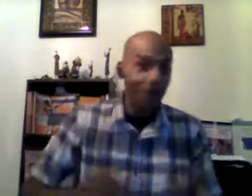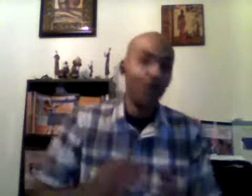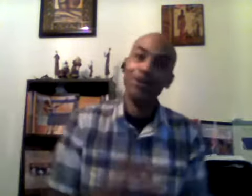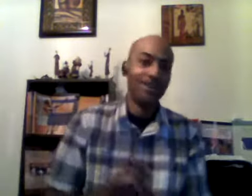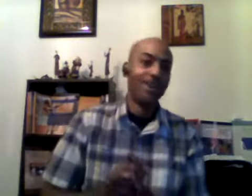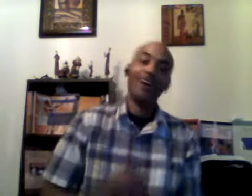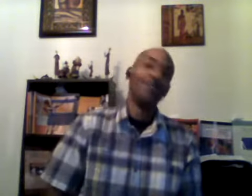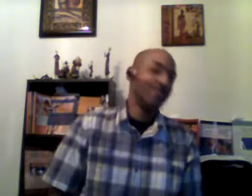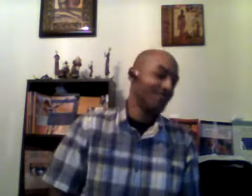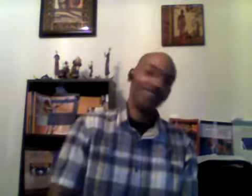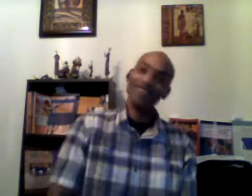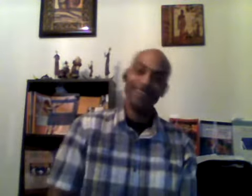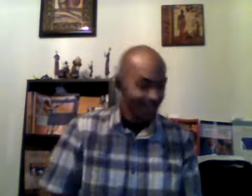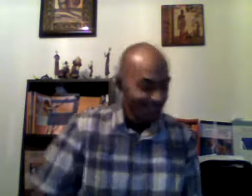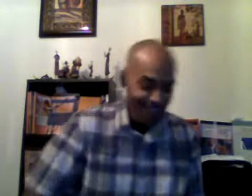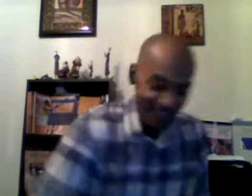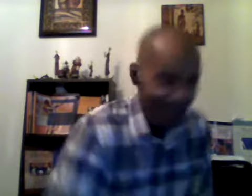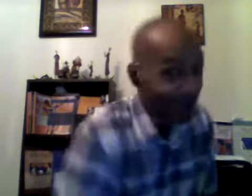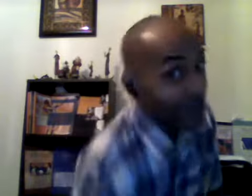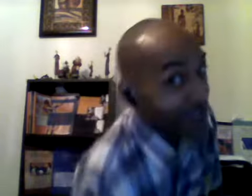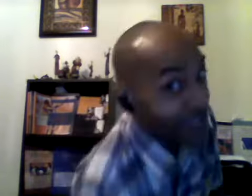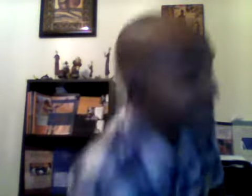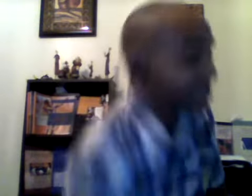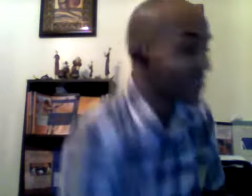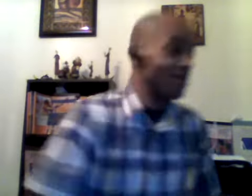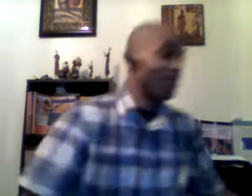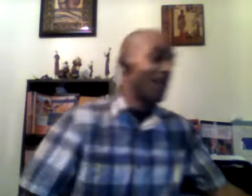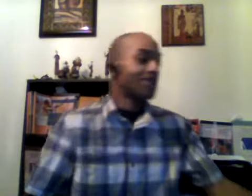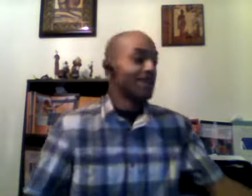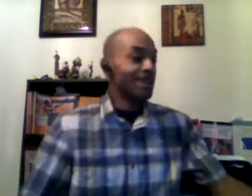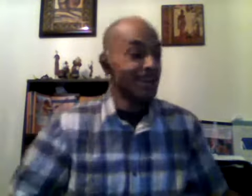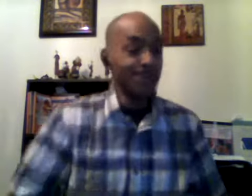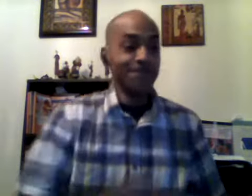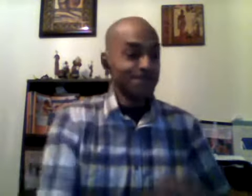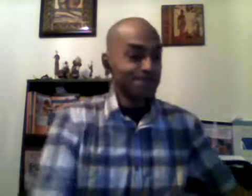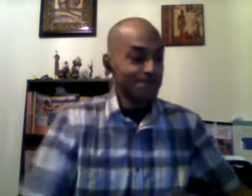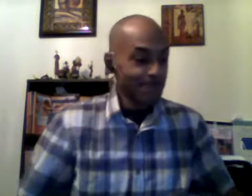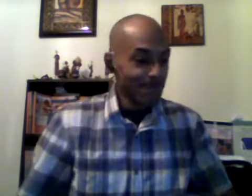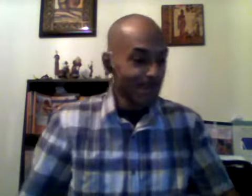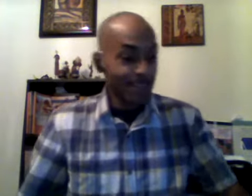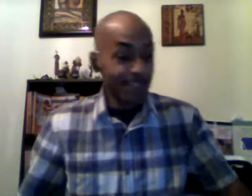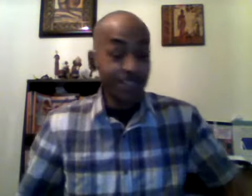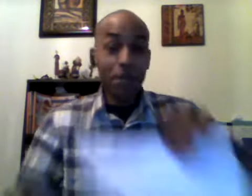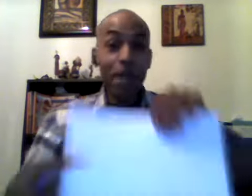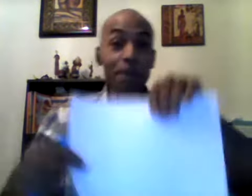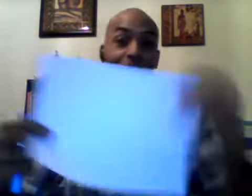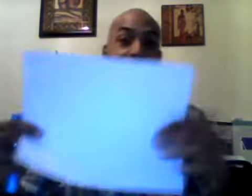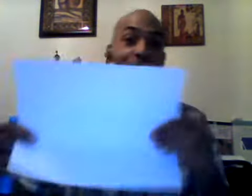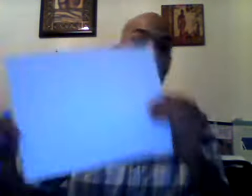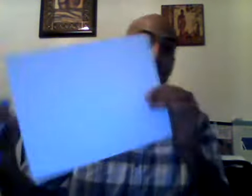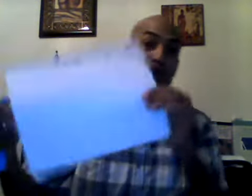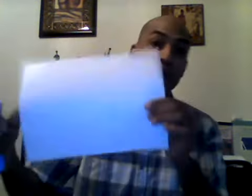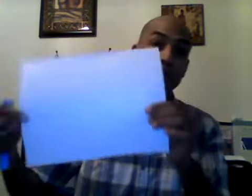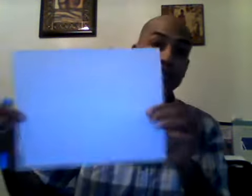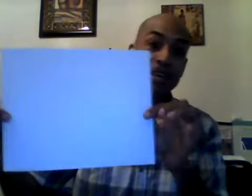no listen to me fam look this paper will represent